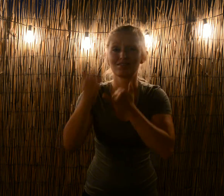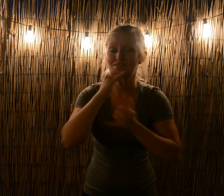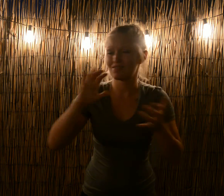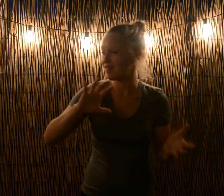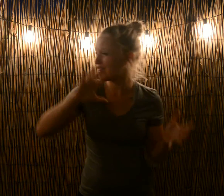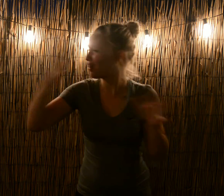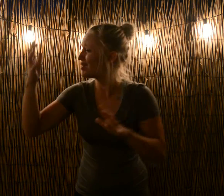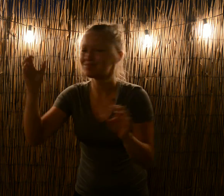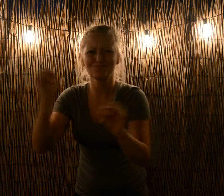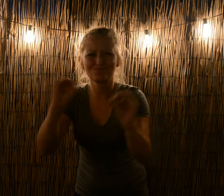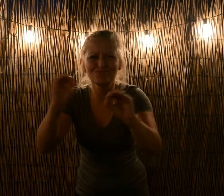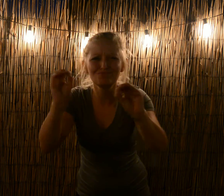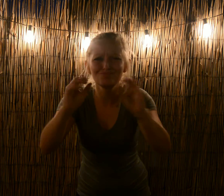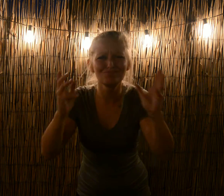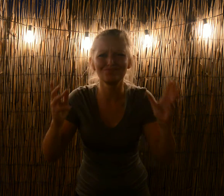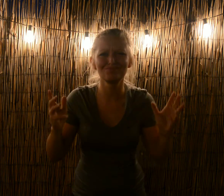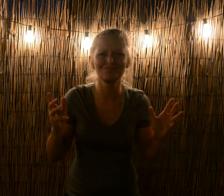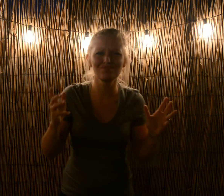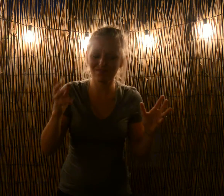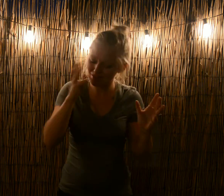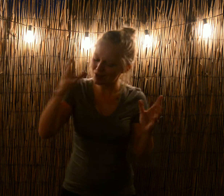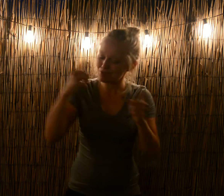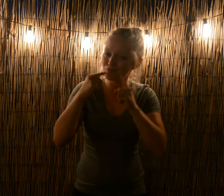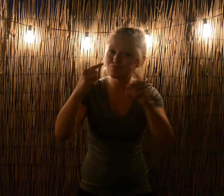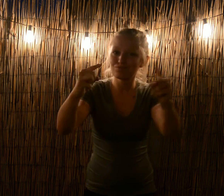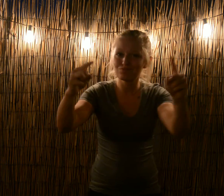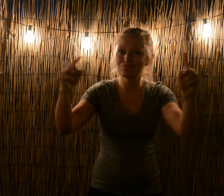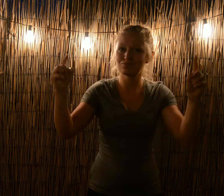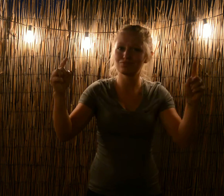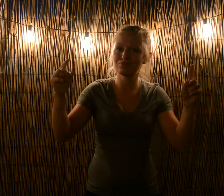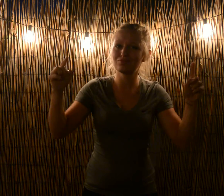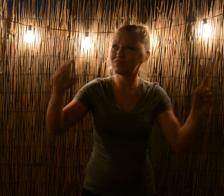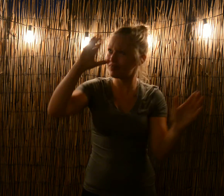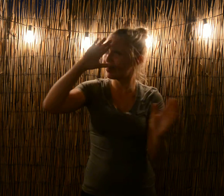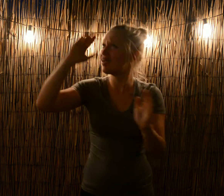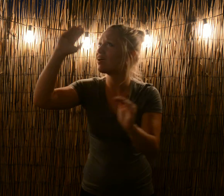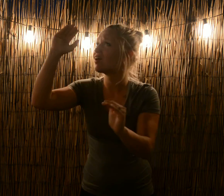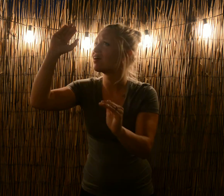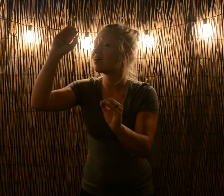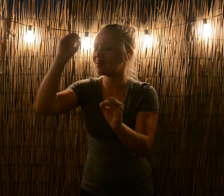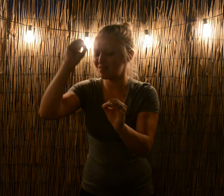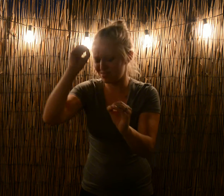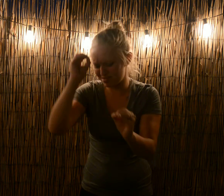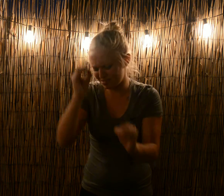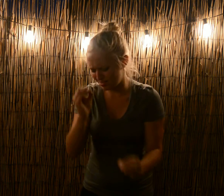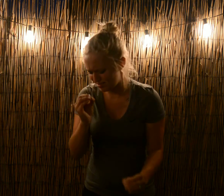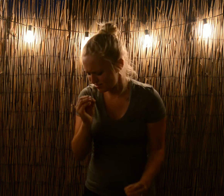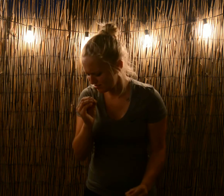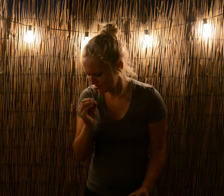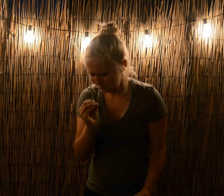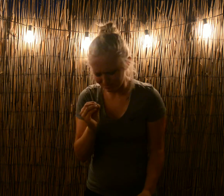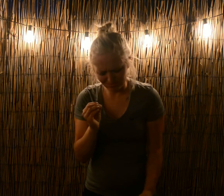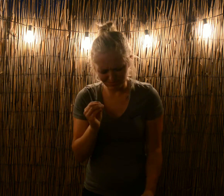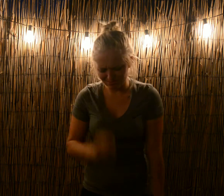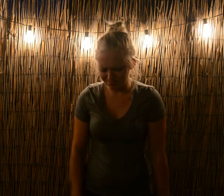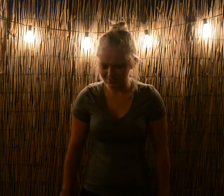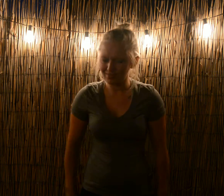no accident When you think the final Let us end